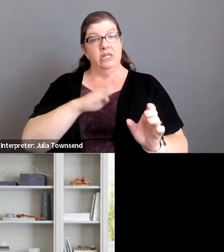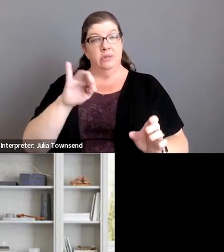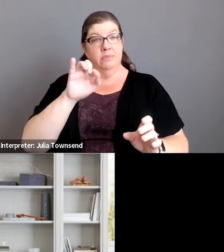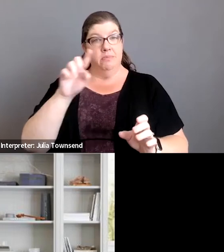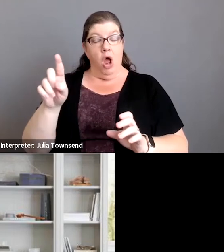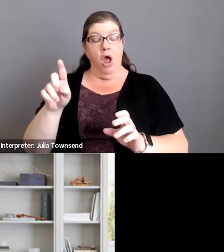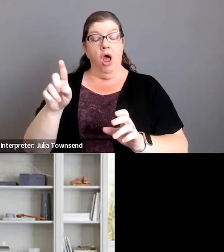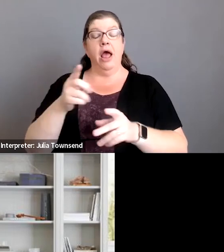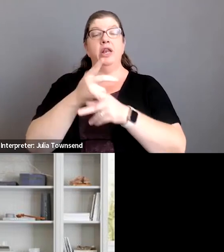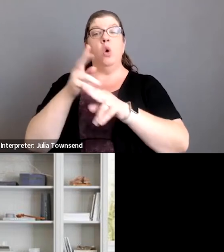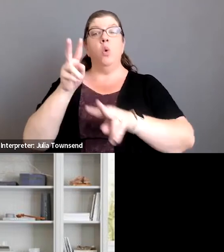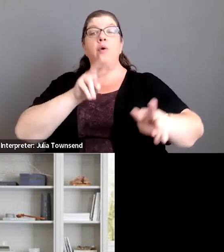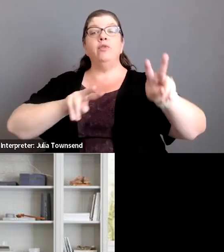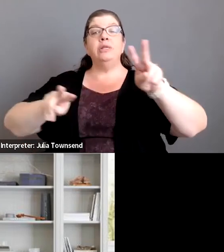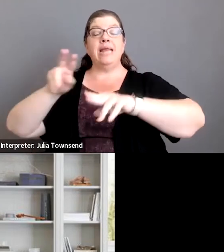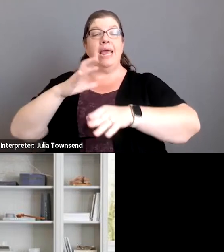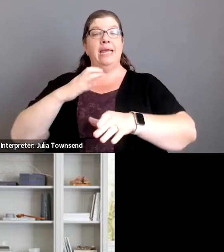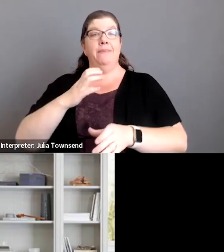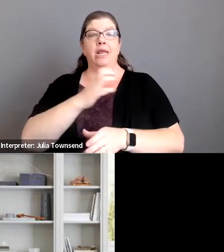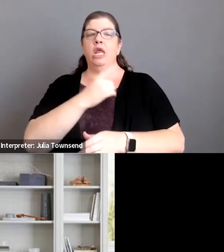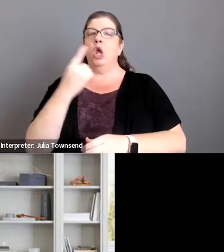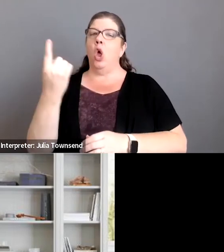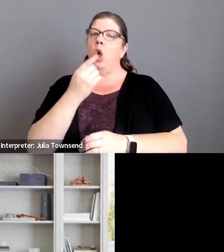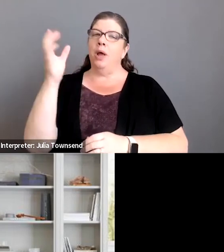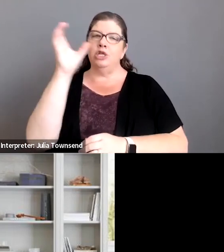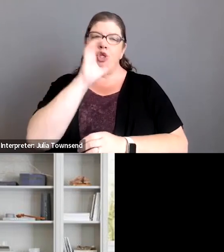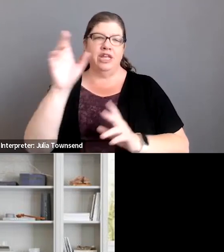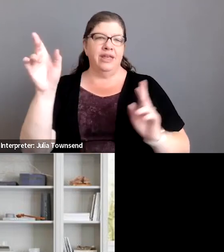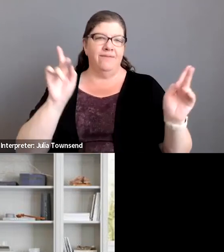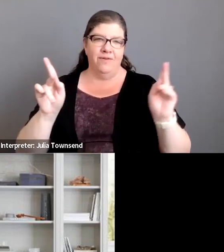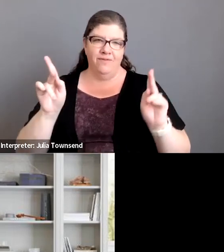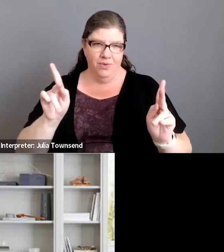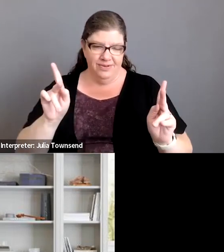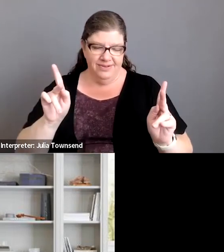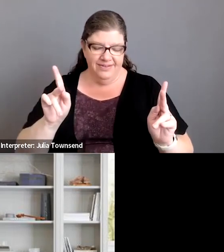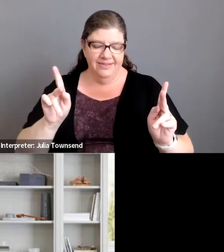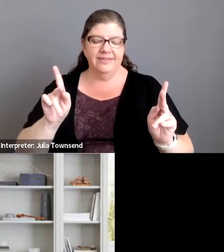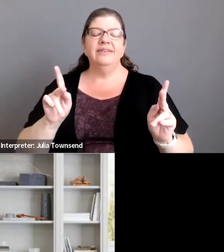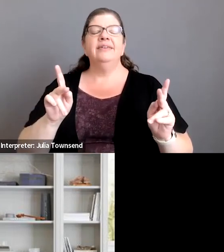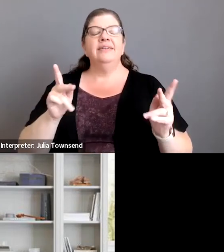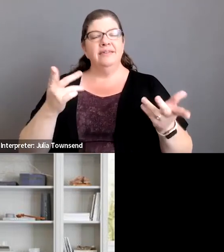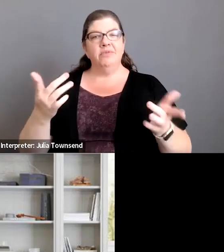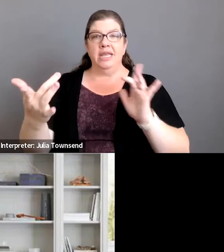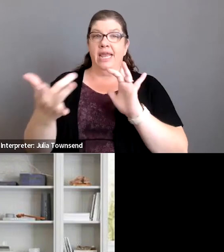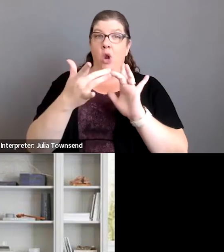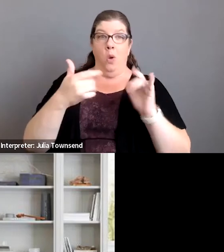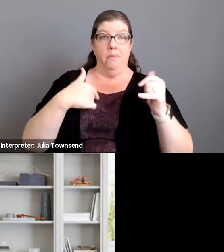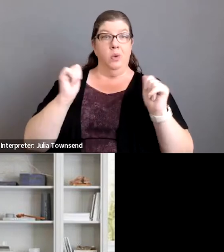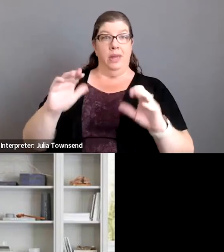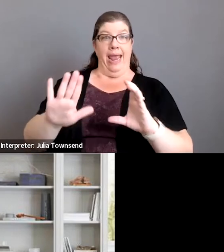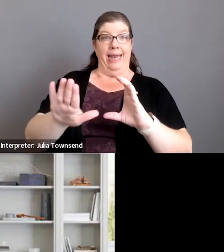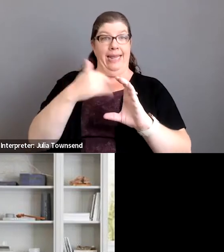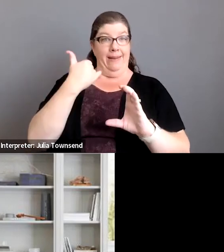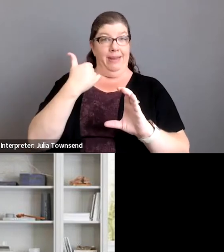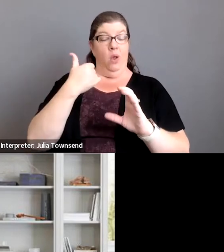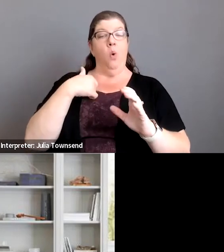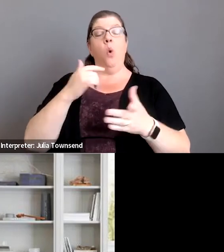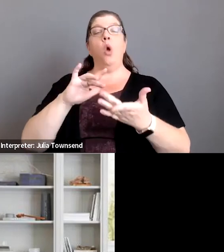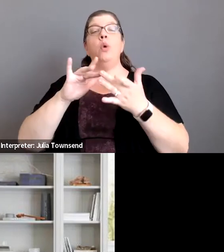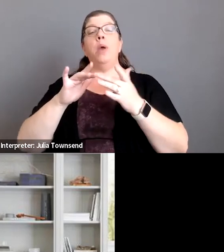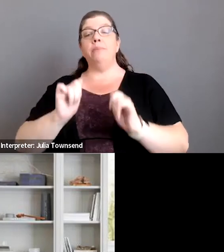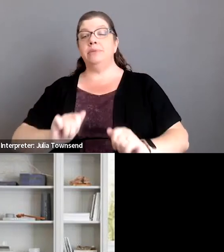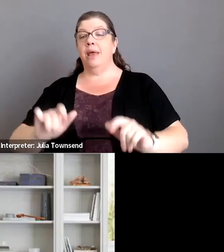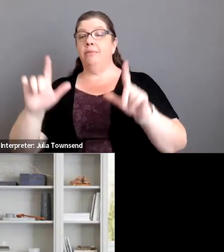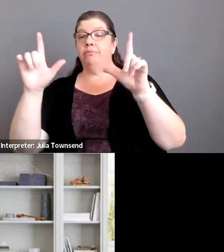oversight committee we are always looking for folks um and you know get a hold of me you can email me or on our website